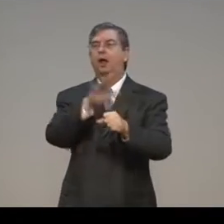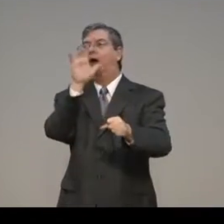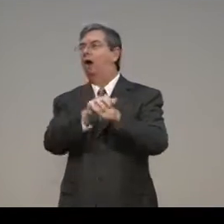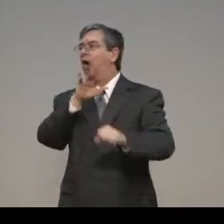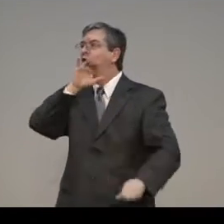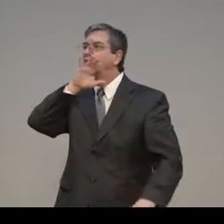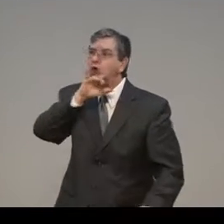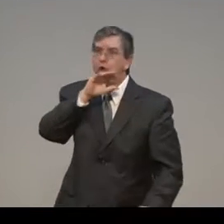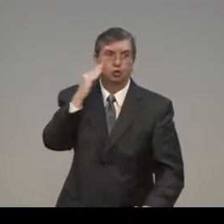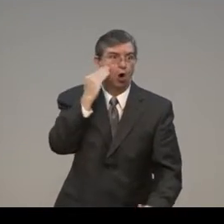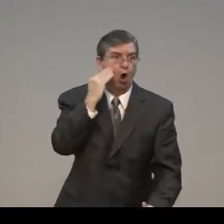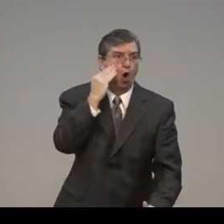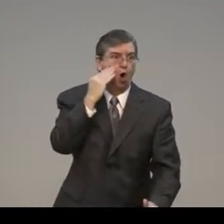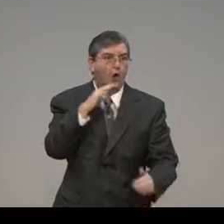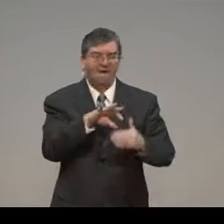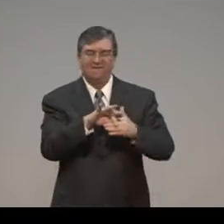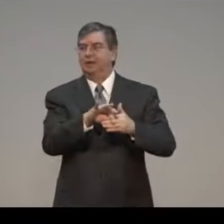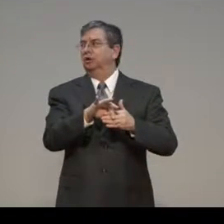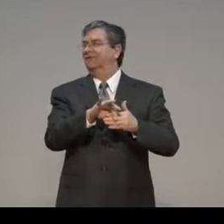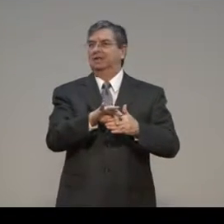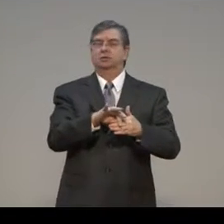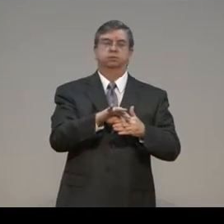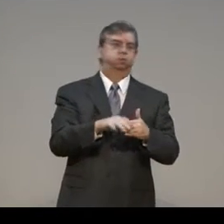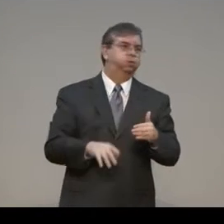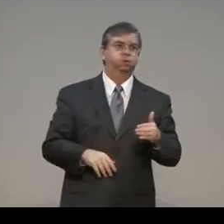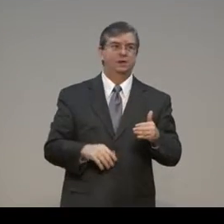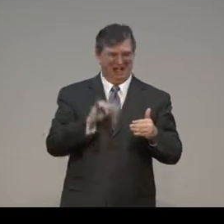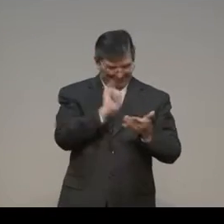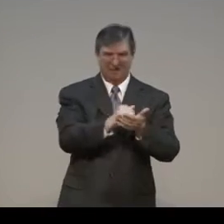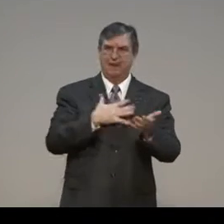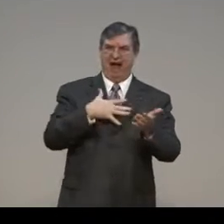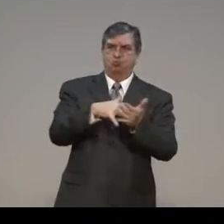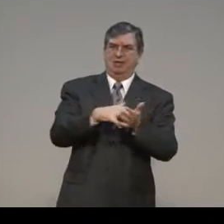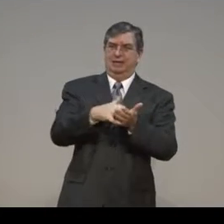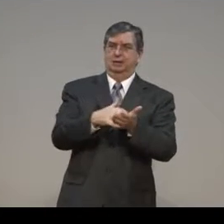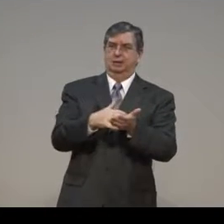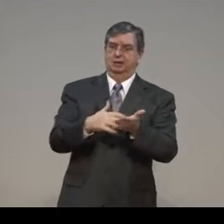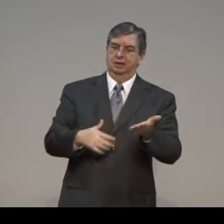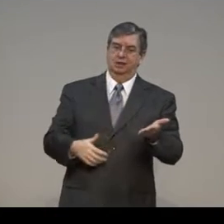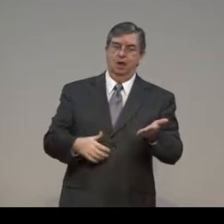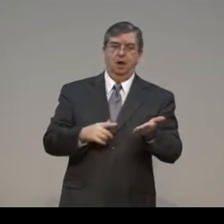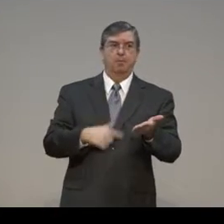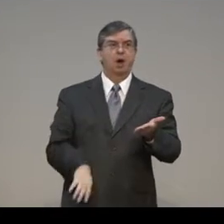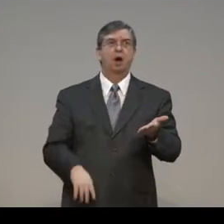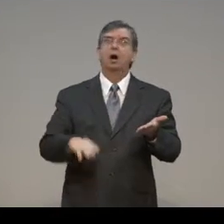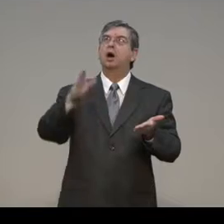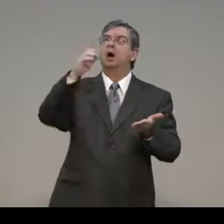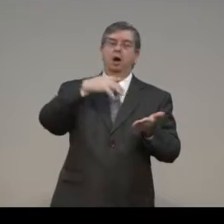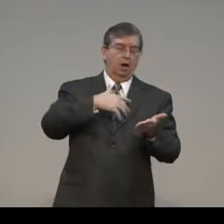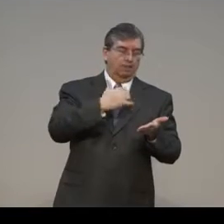we want tempted, whether it's through a mercy or a desire that we have, a want, a need.